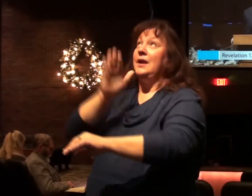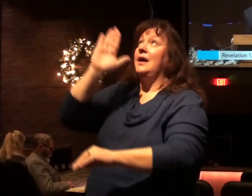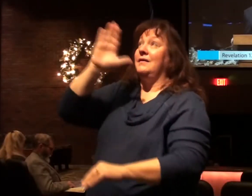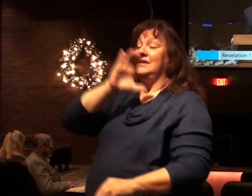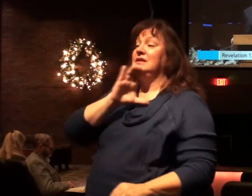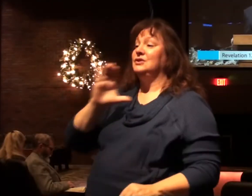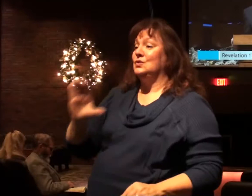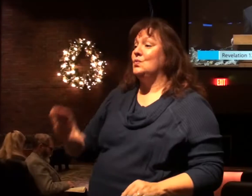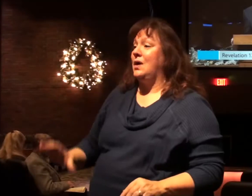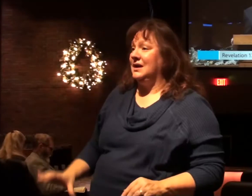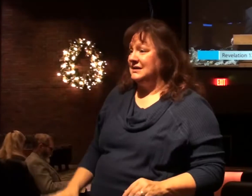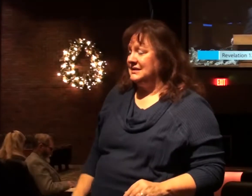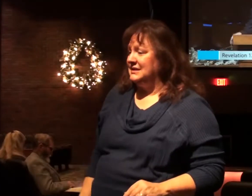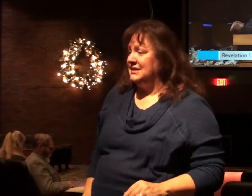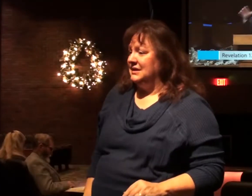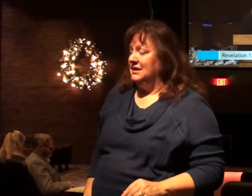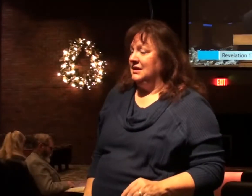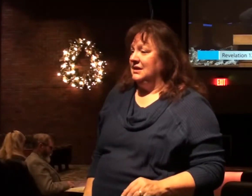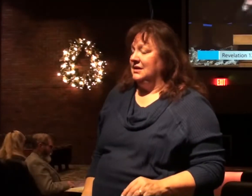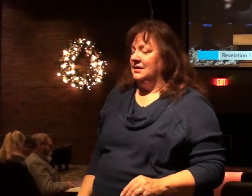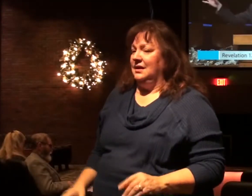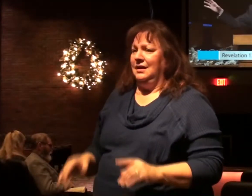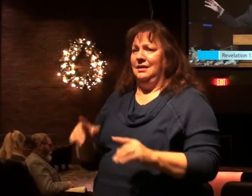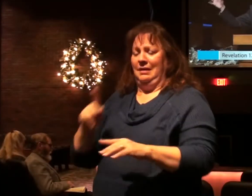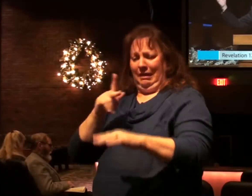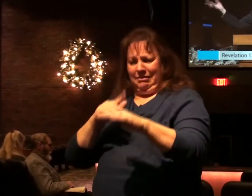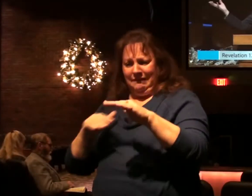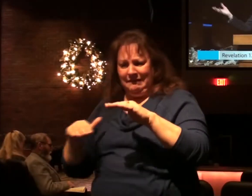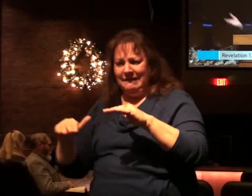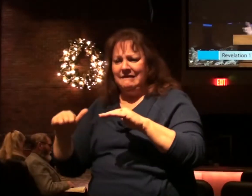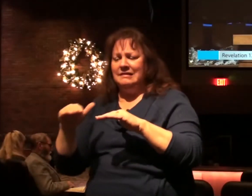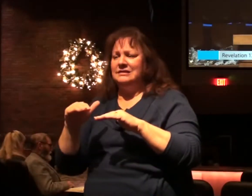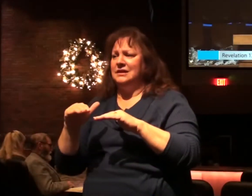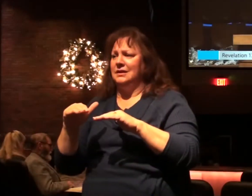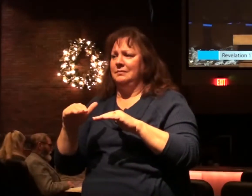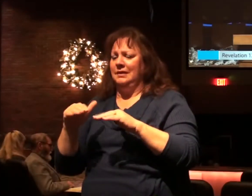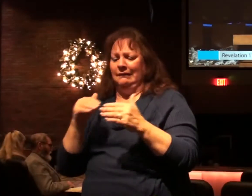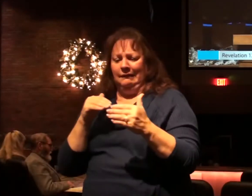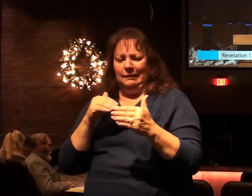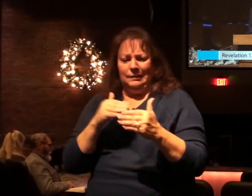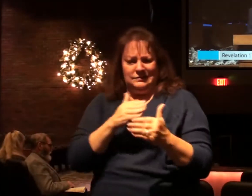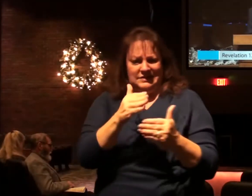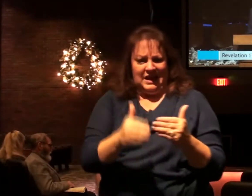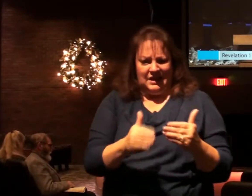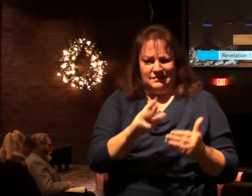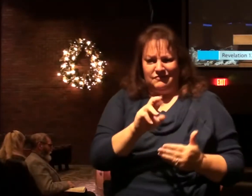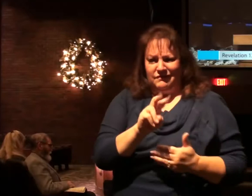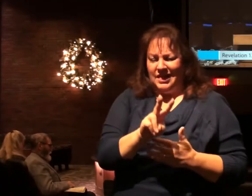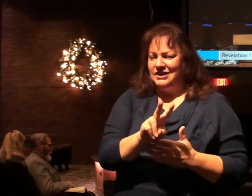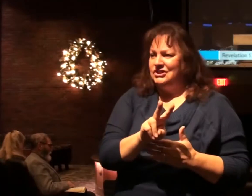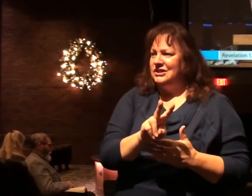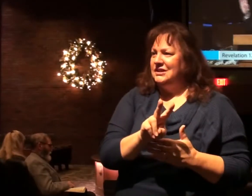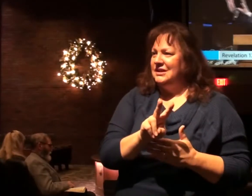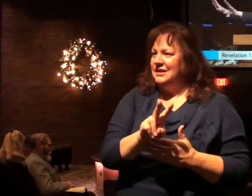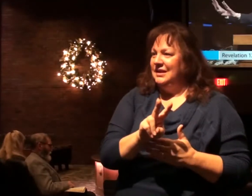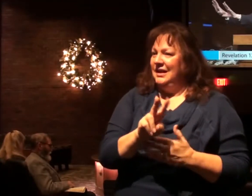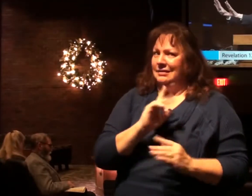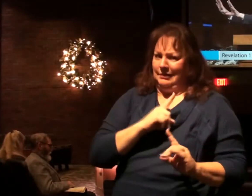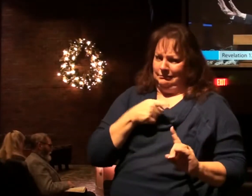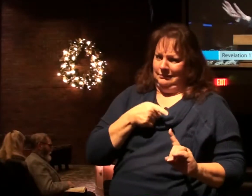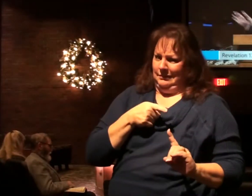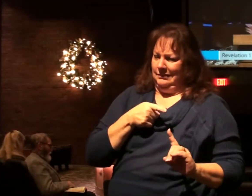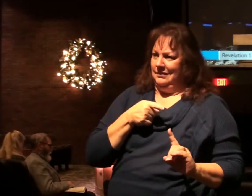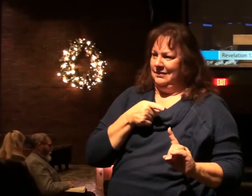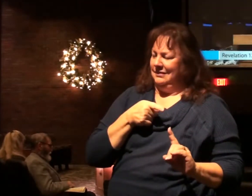Christ, that's where we come to, that kingdom as we get in these closing chapters of Revelation. That's where we're going.